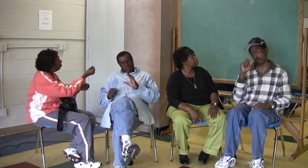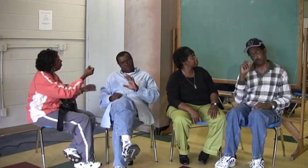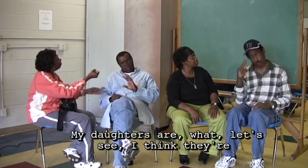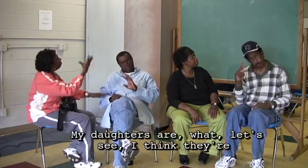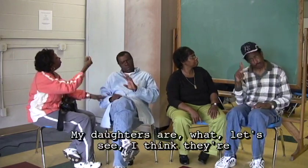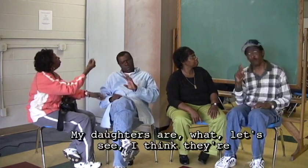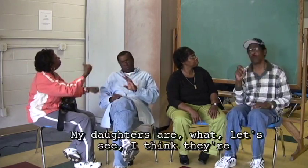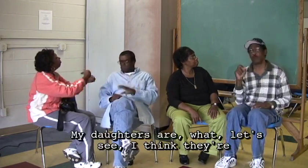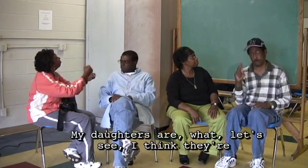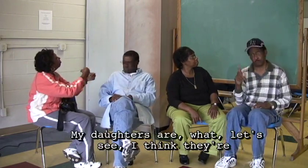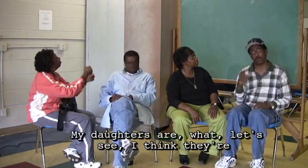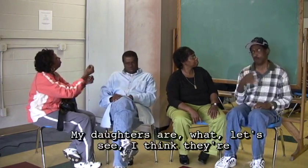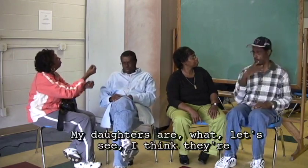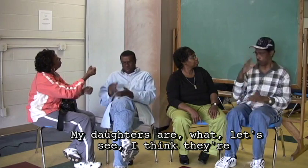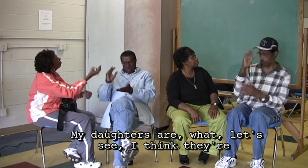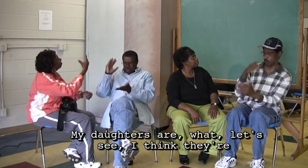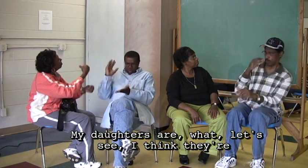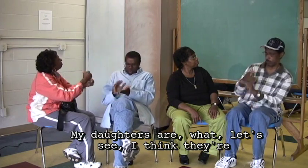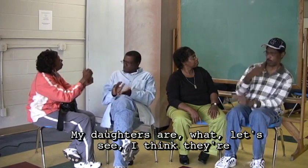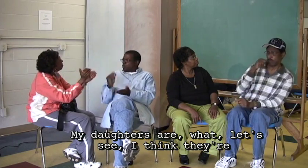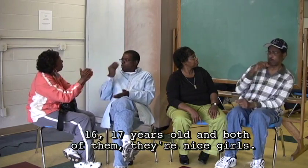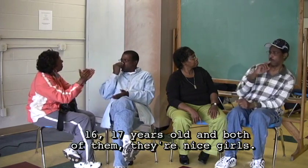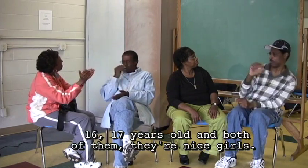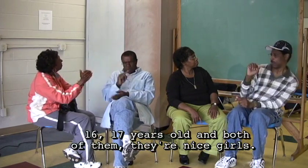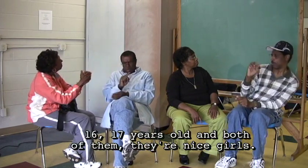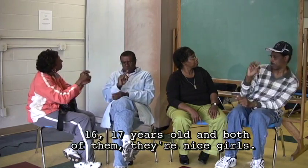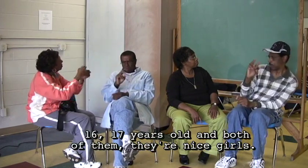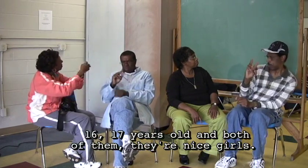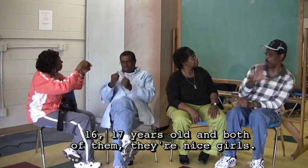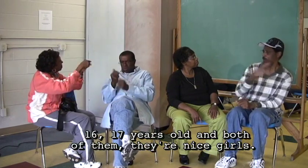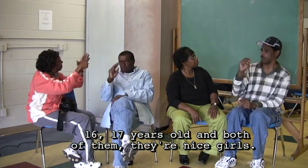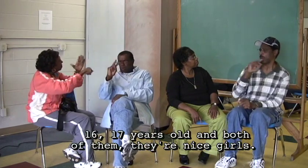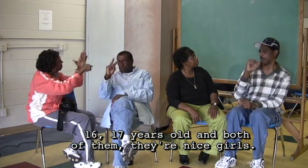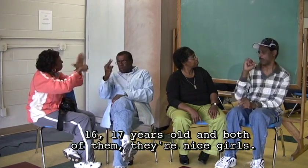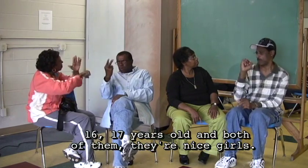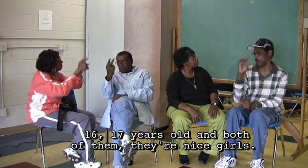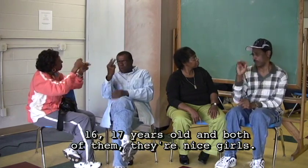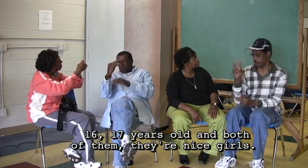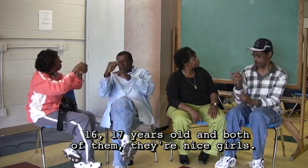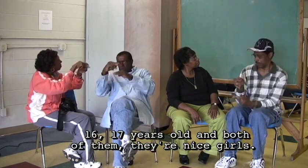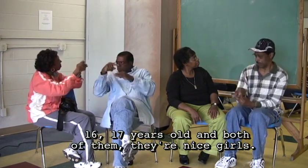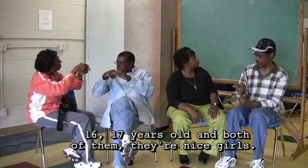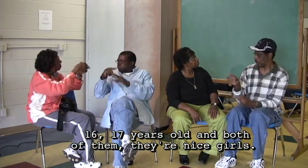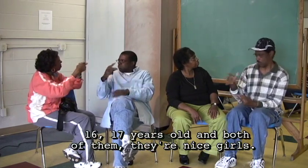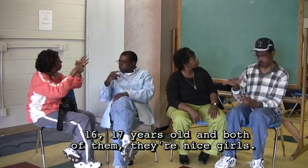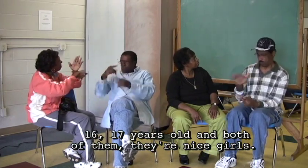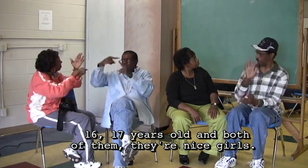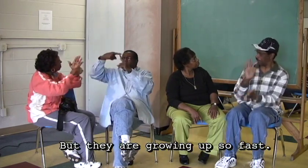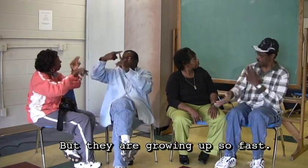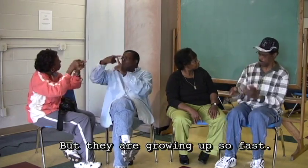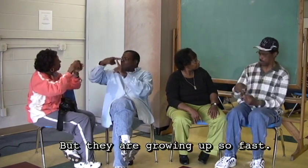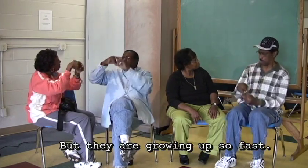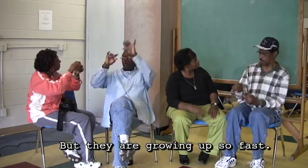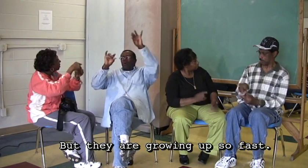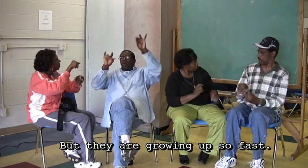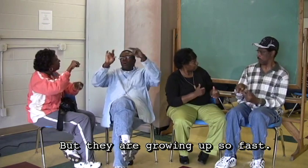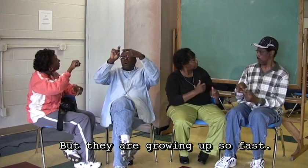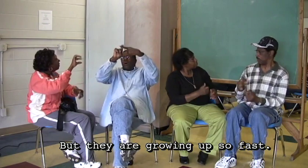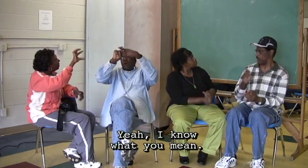My daughters are what? Let's see, I think they're 16, 17 years old. And both of them, they're nice girls, but they're growing up so fast.